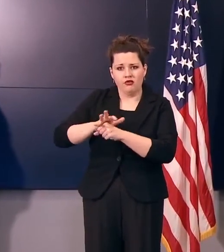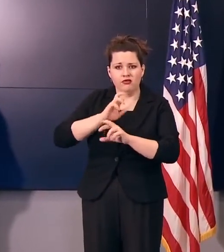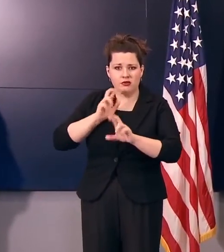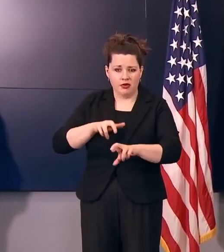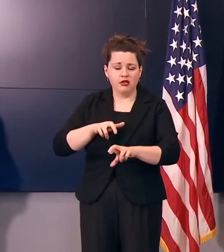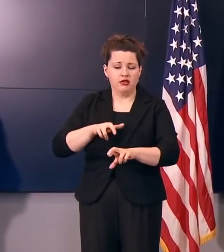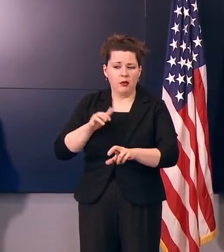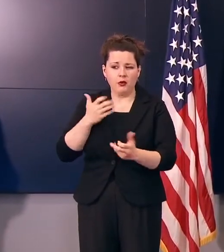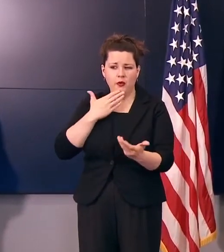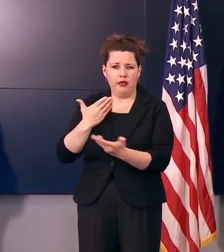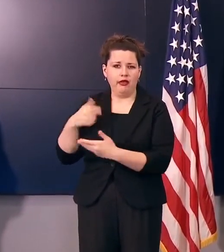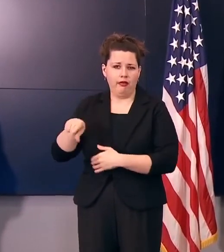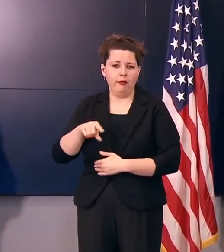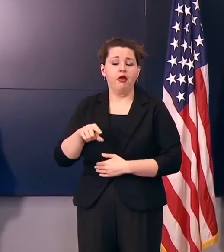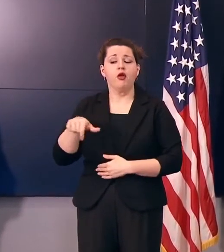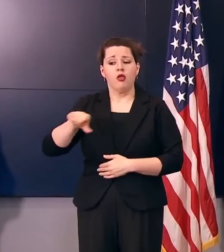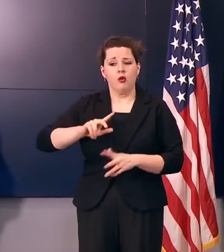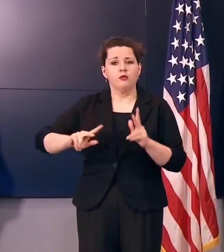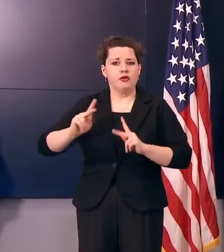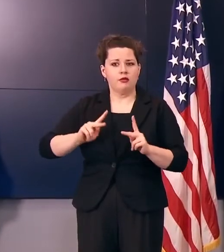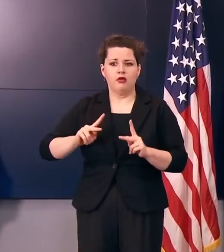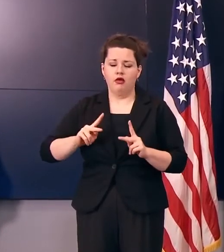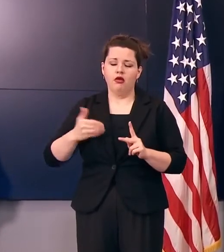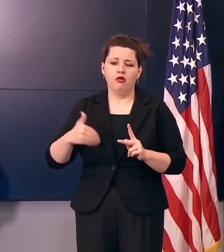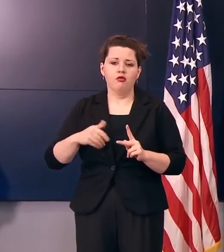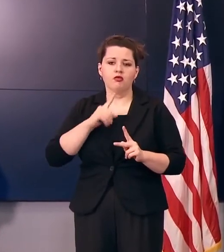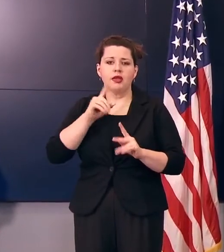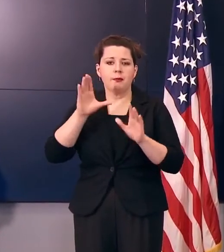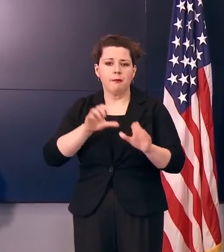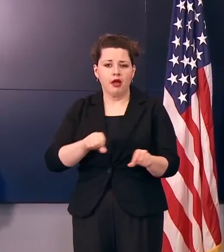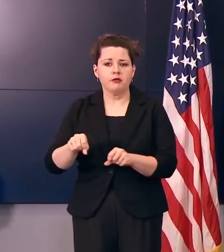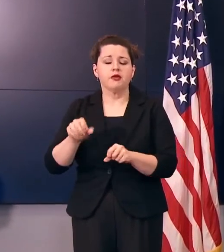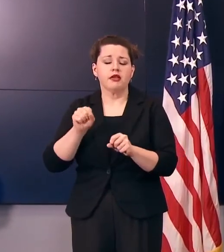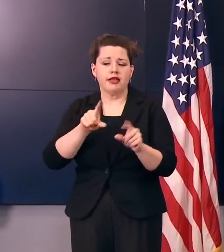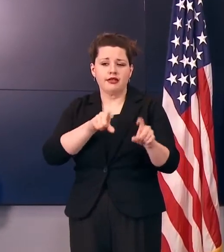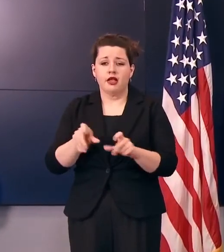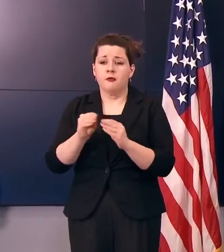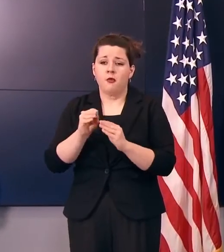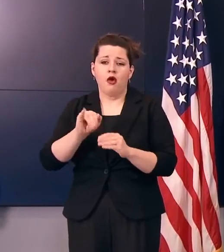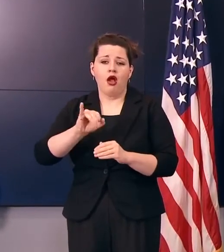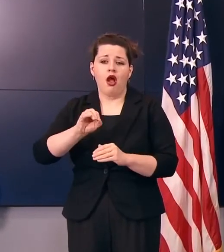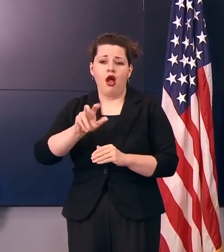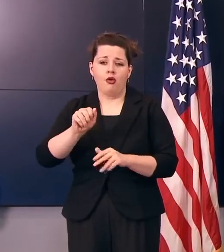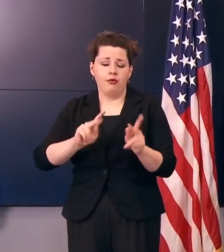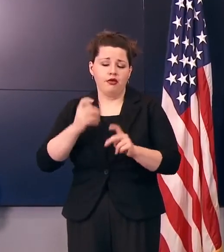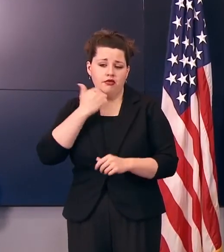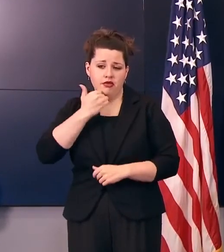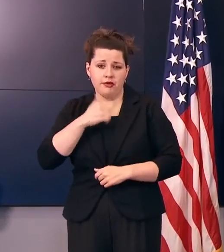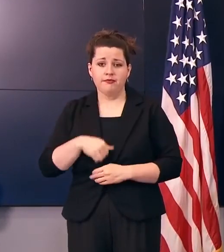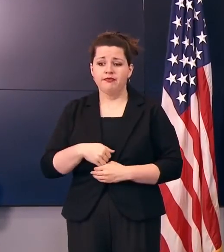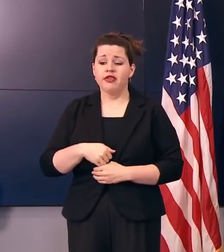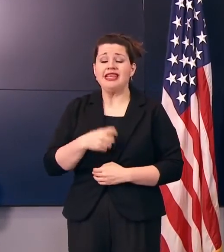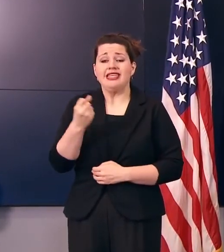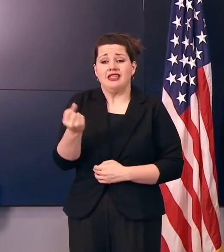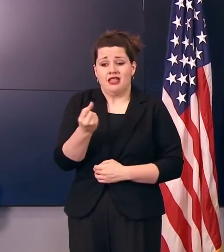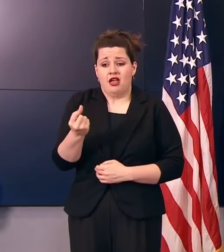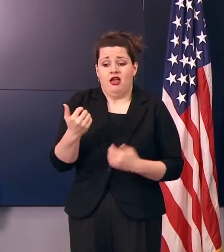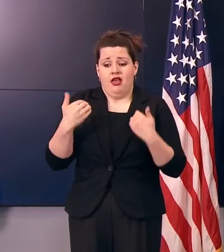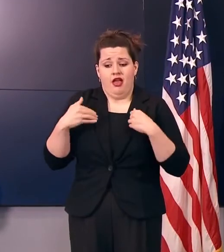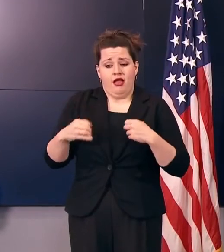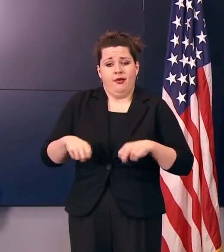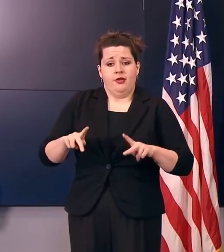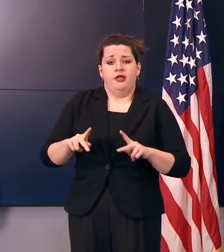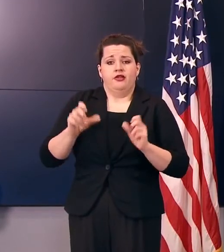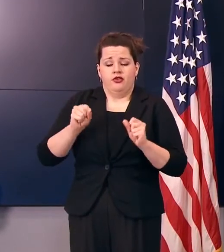response, and that's the people who make it possible to test more Iowans every day. On Saturday, I had the opportunity to